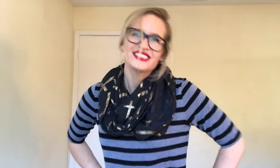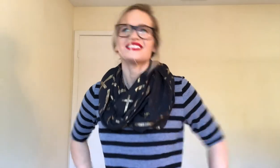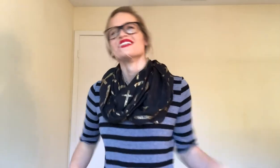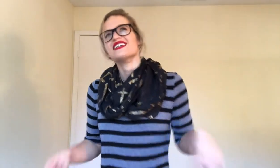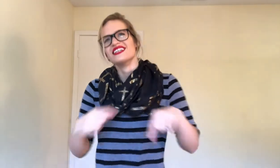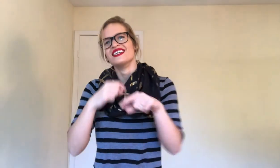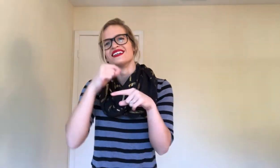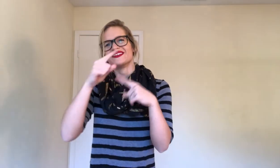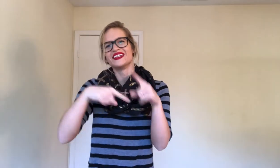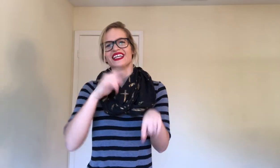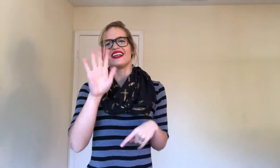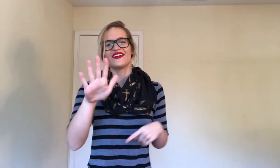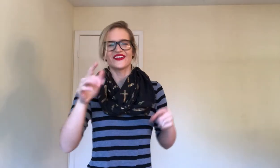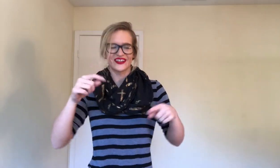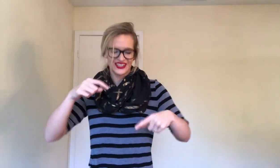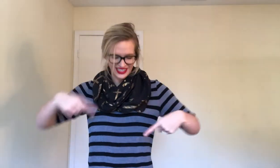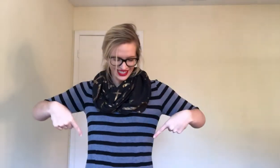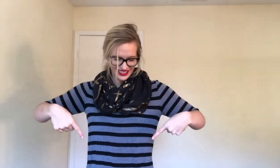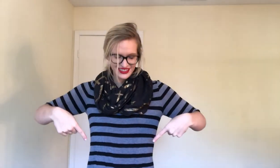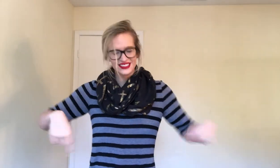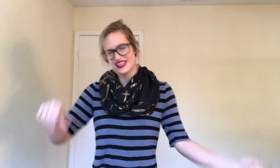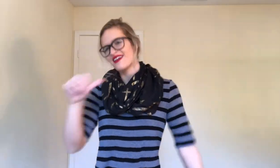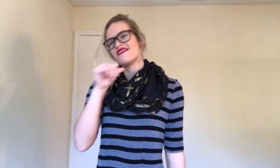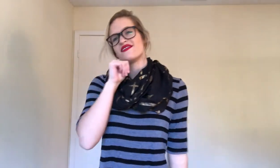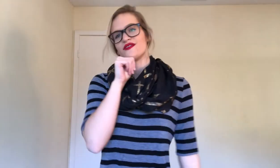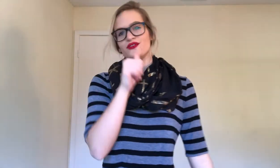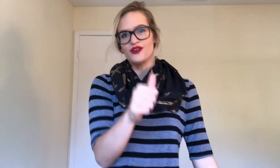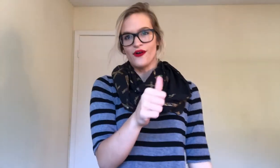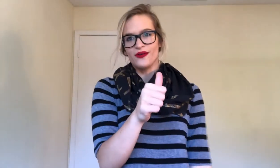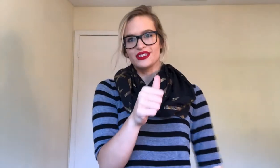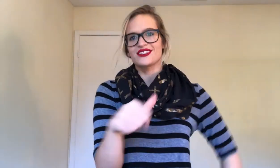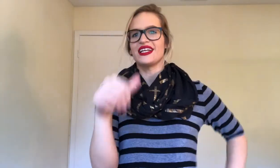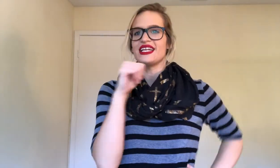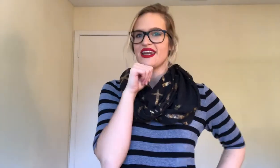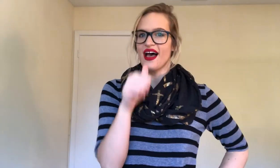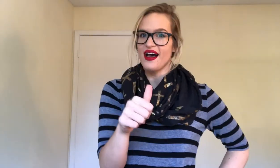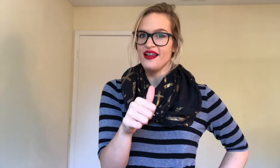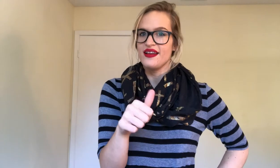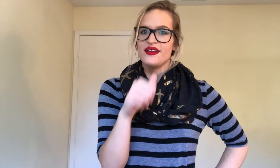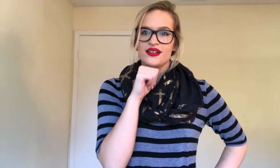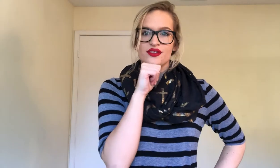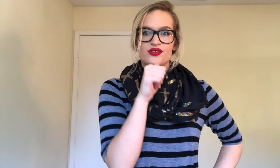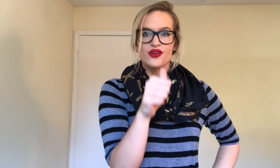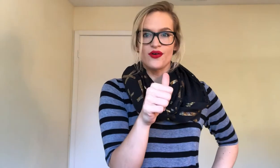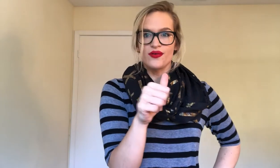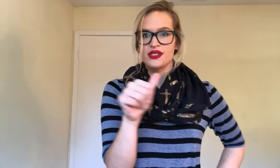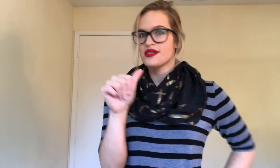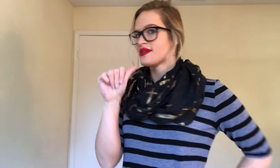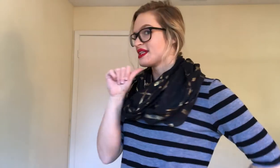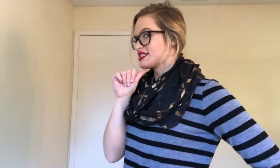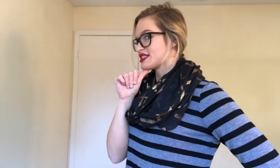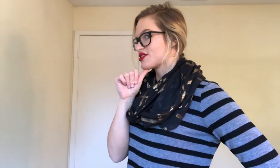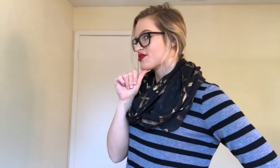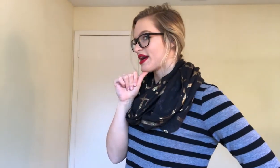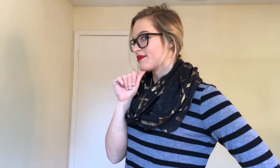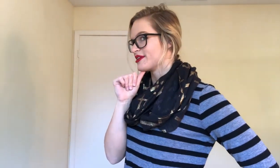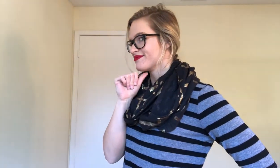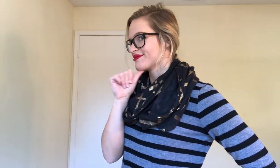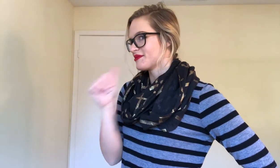When your legs don't, so I did not, don't, that's just grabbing from